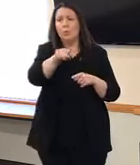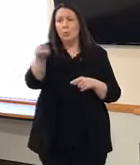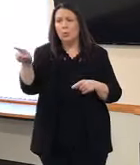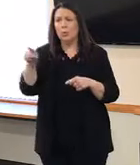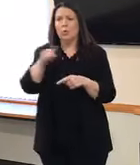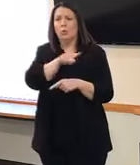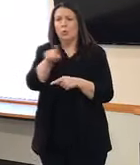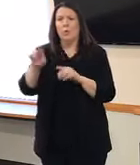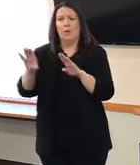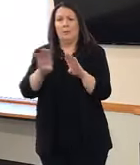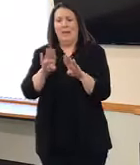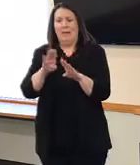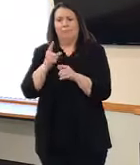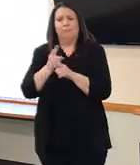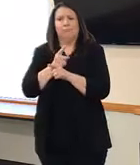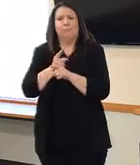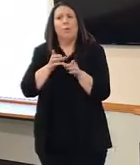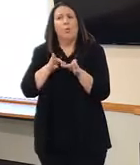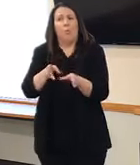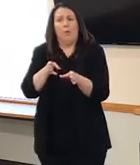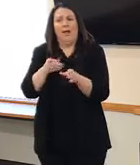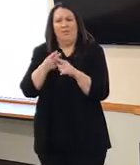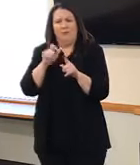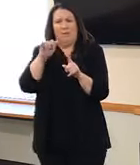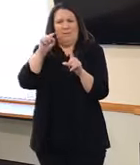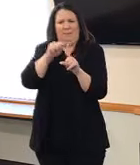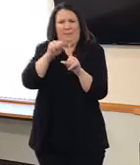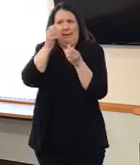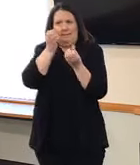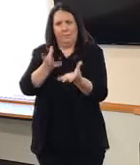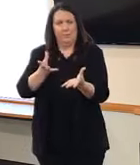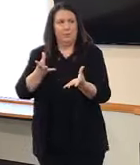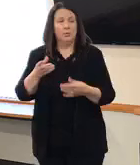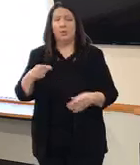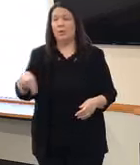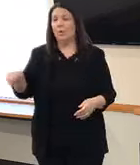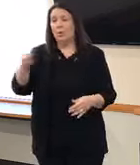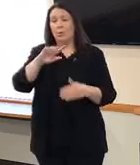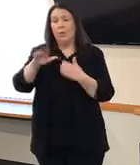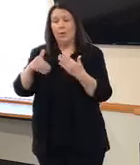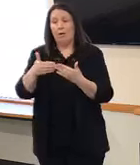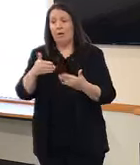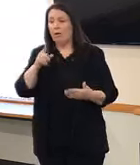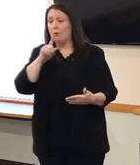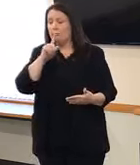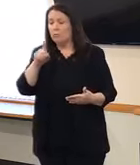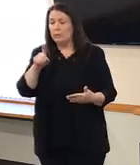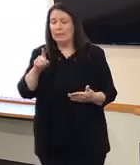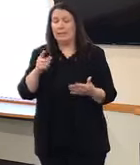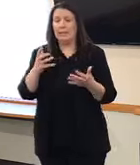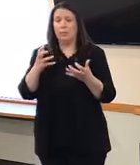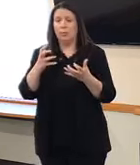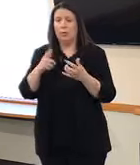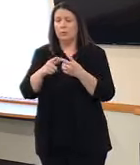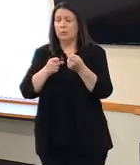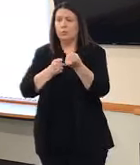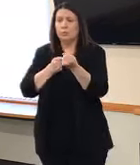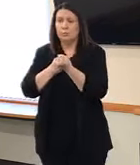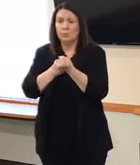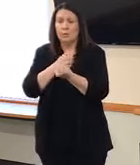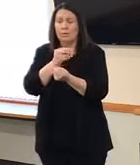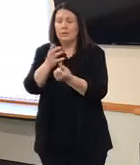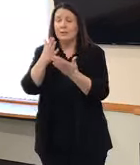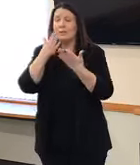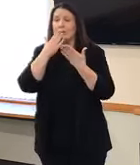It's that simple. And all of us have tremendous fondness and support and appreciation